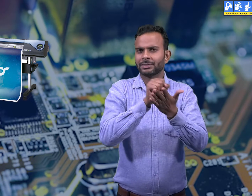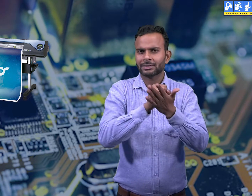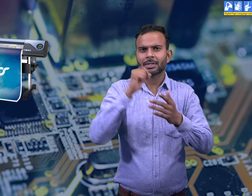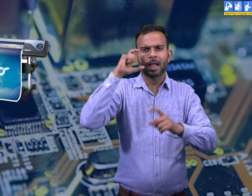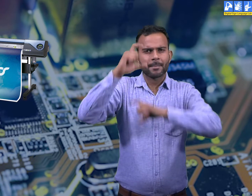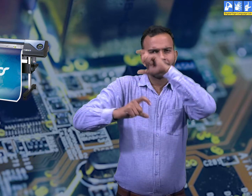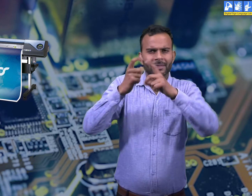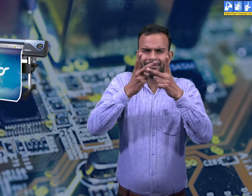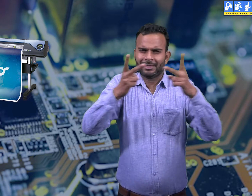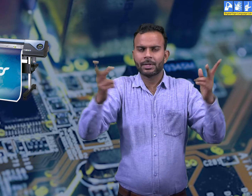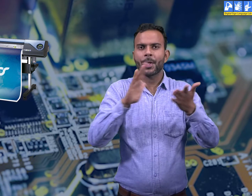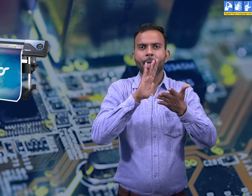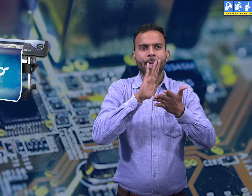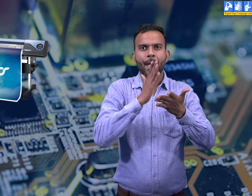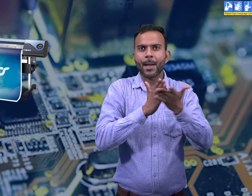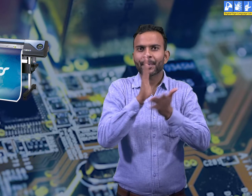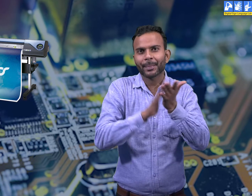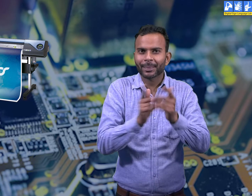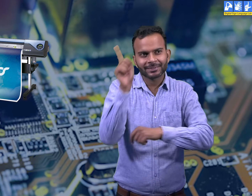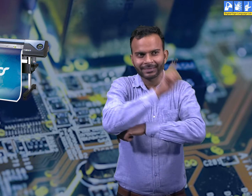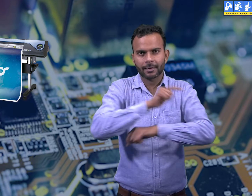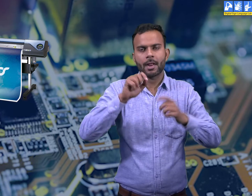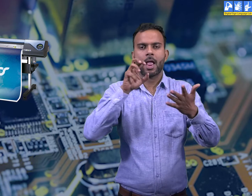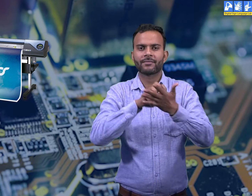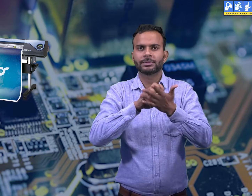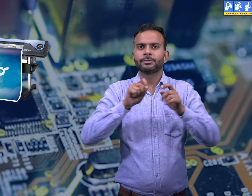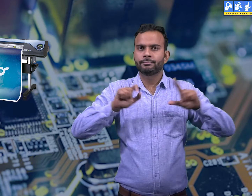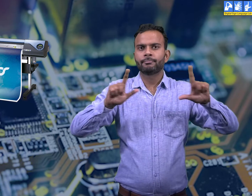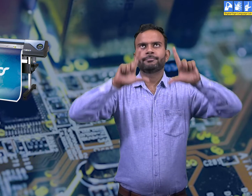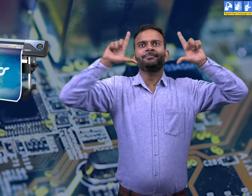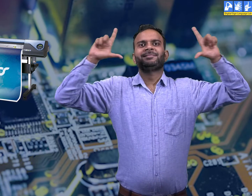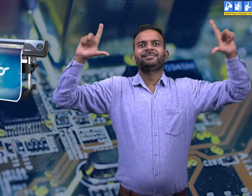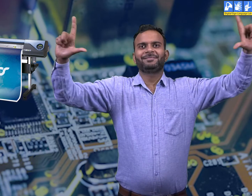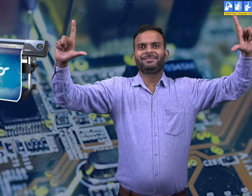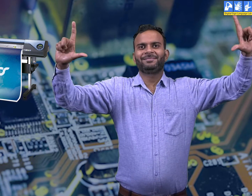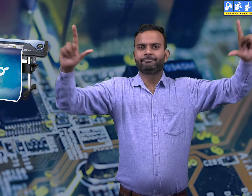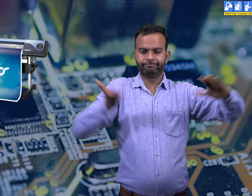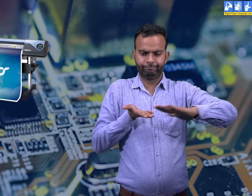papers such as banners, posters, maps etc.